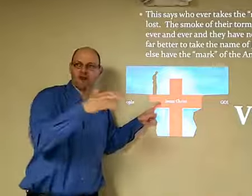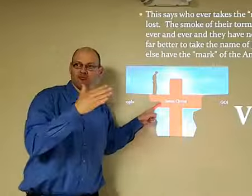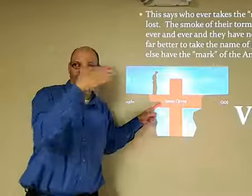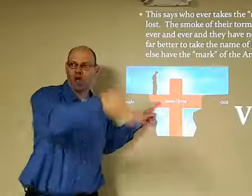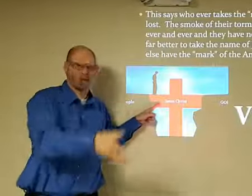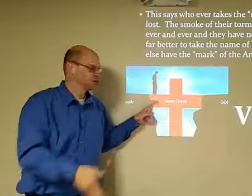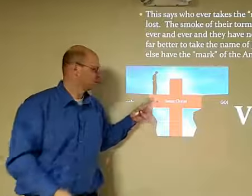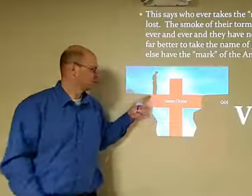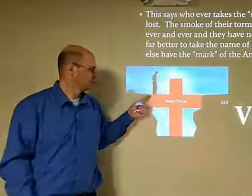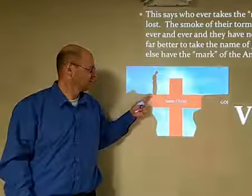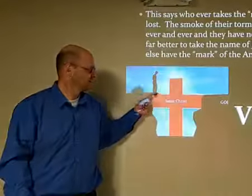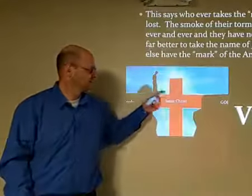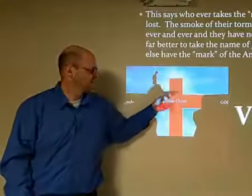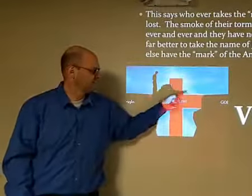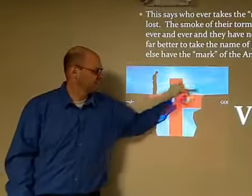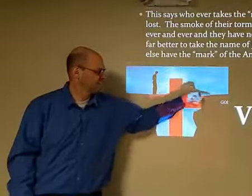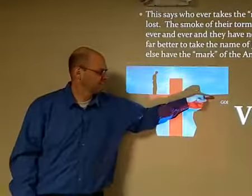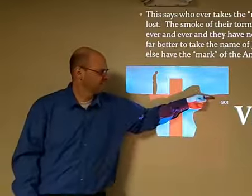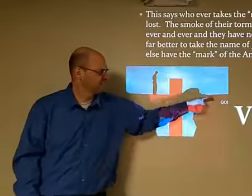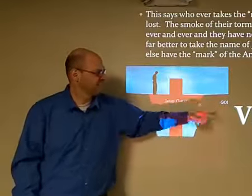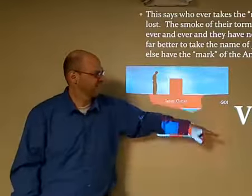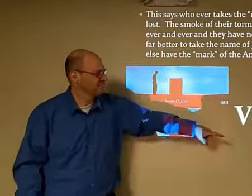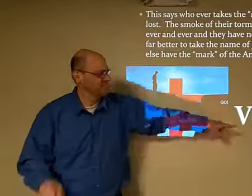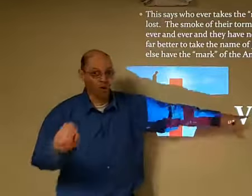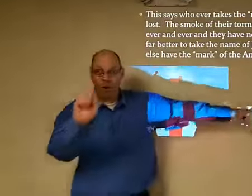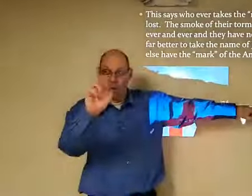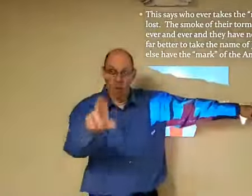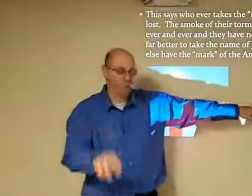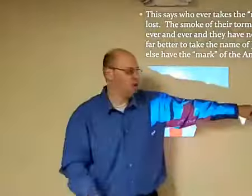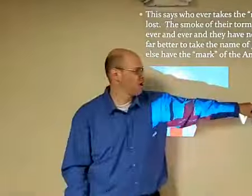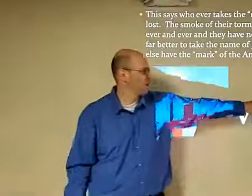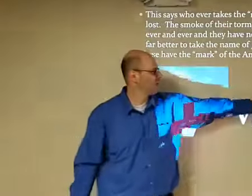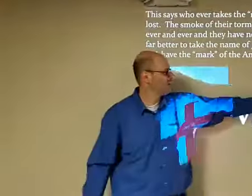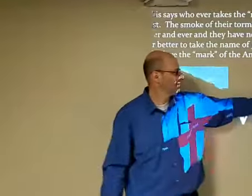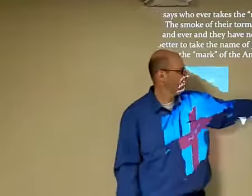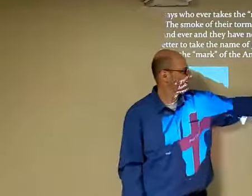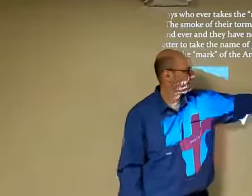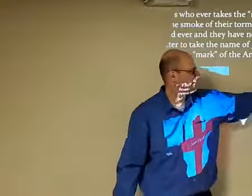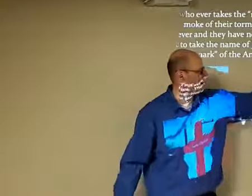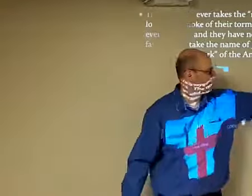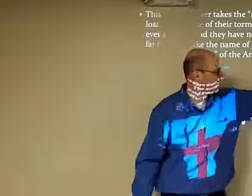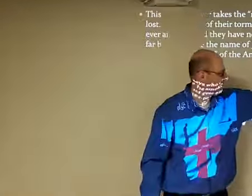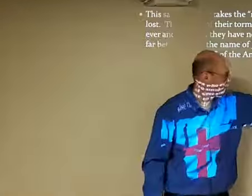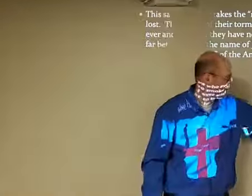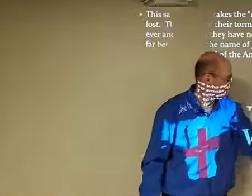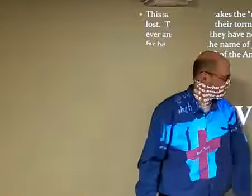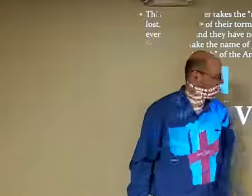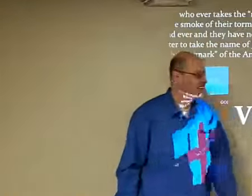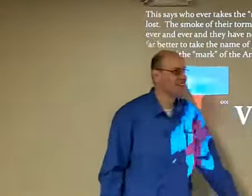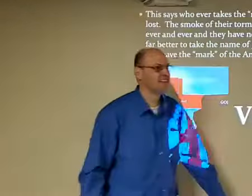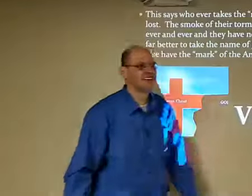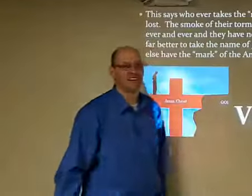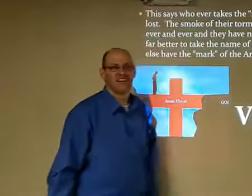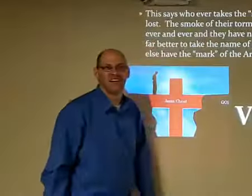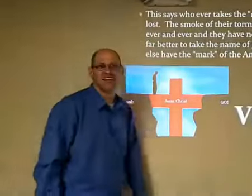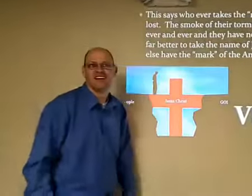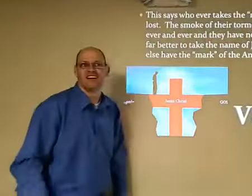they move towards Jesus Christ and then you have people to